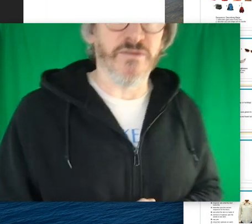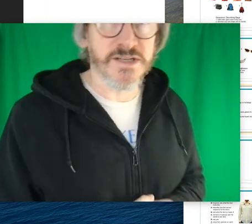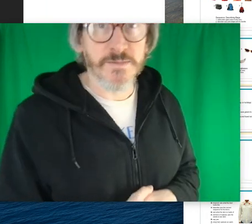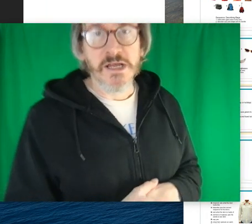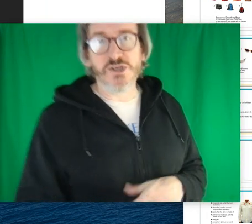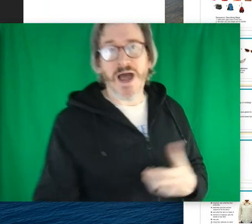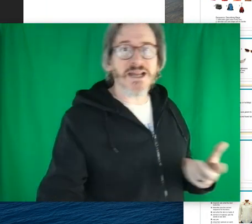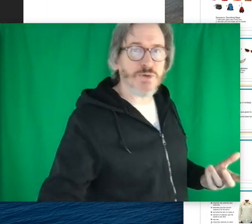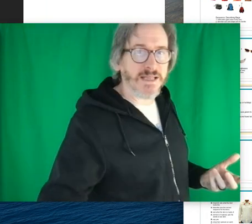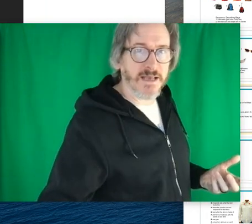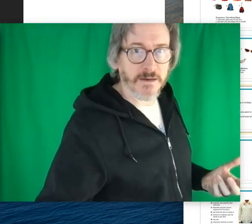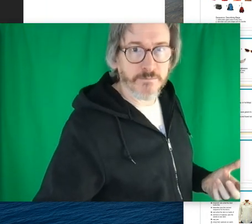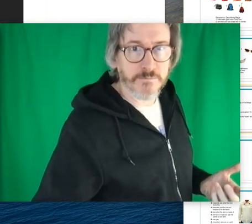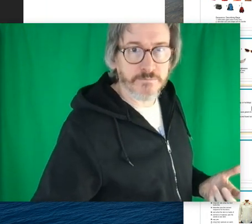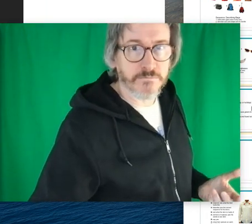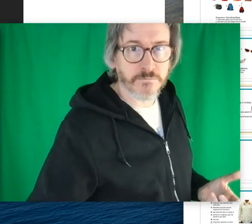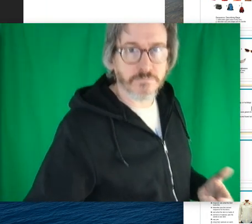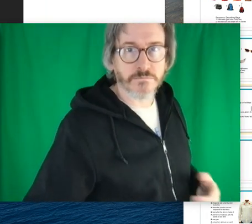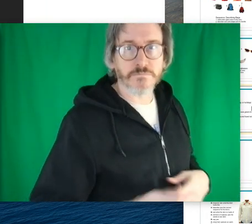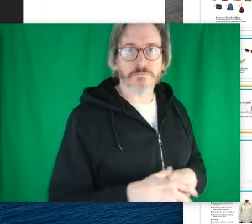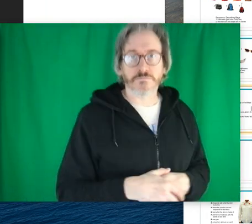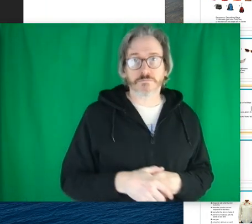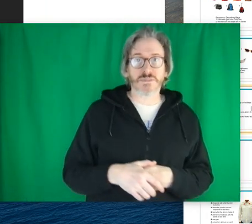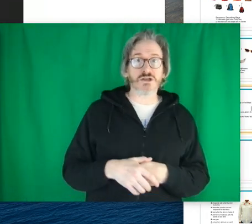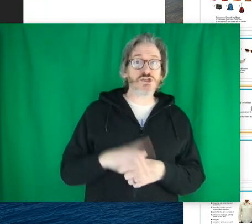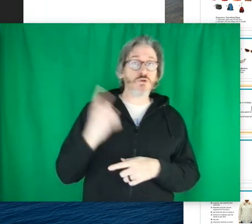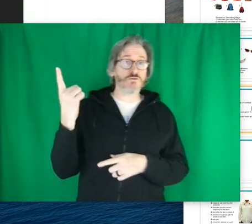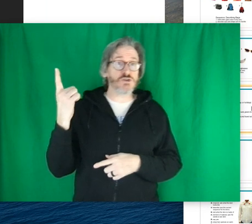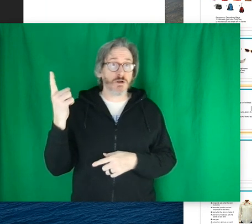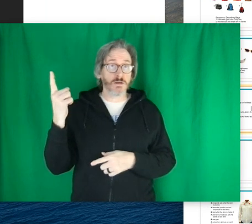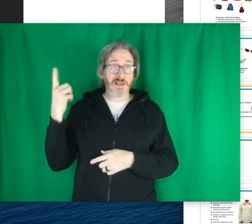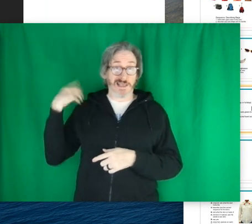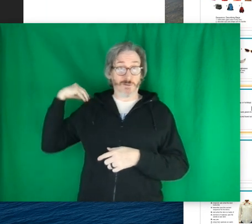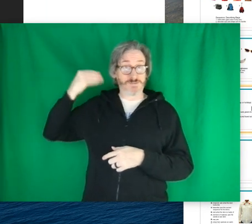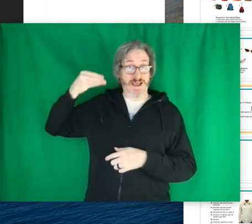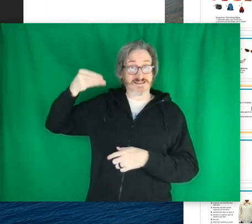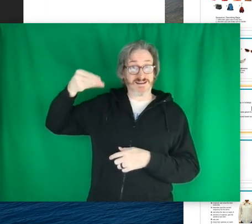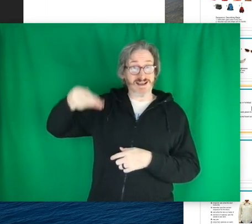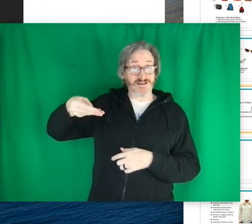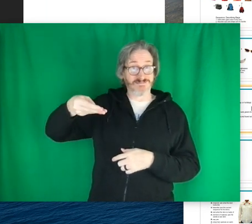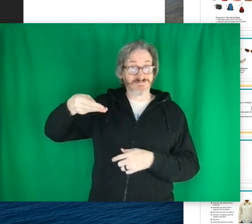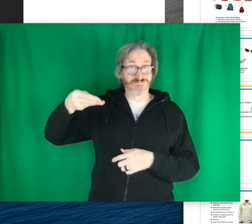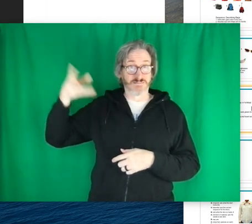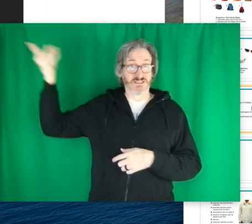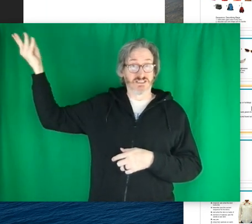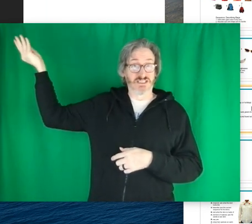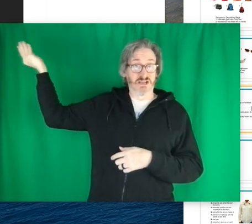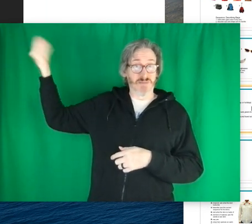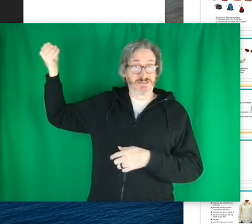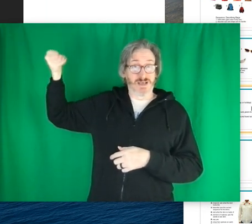Put that first. So how did you get the item? So the first one, it was passed on down.